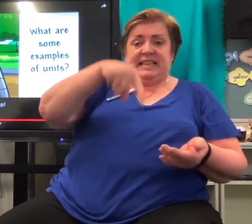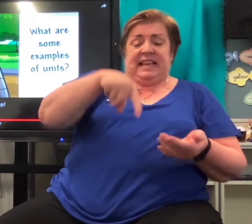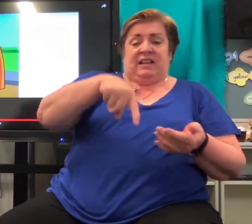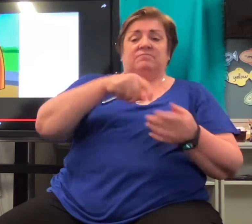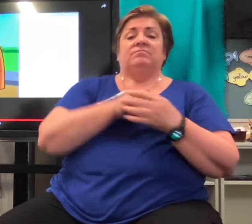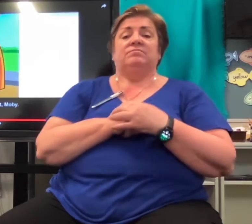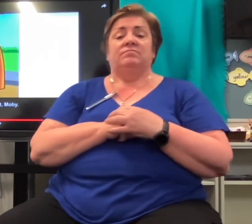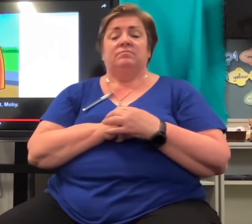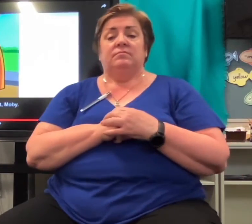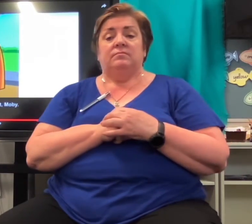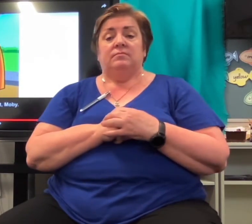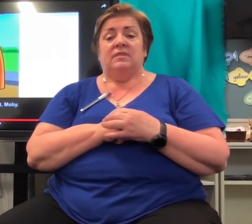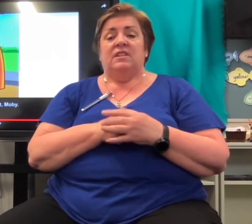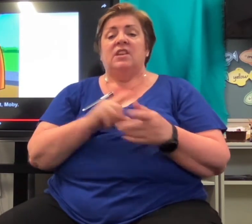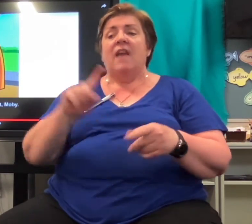You can go first, Moby.